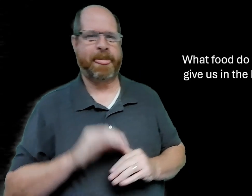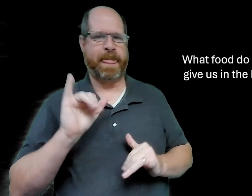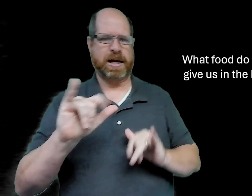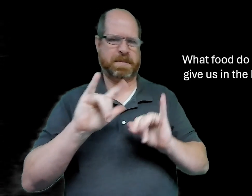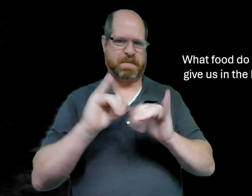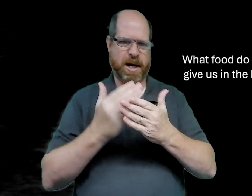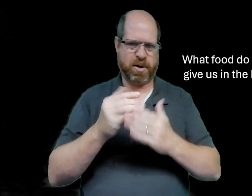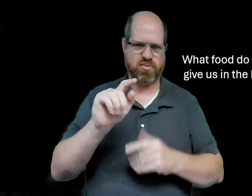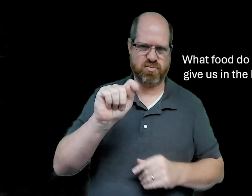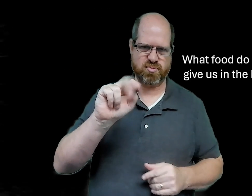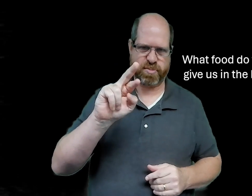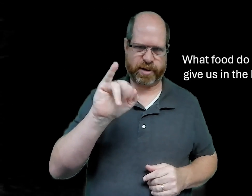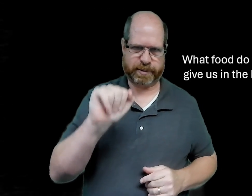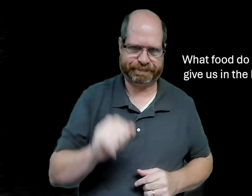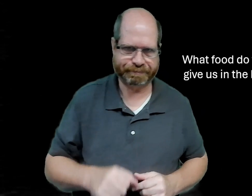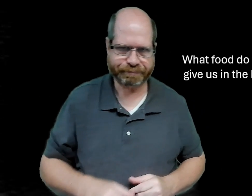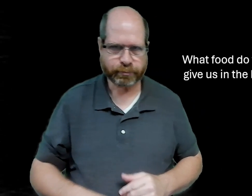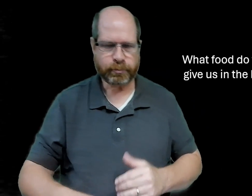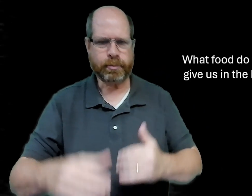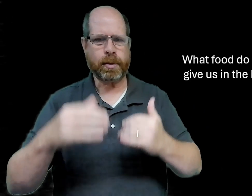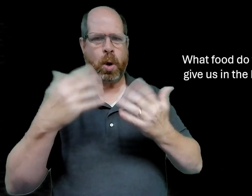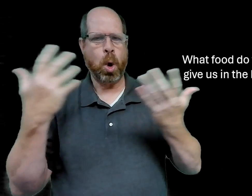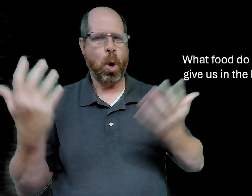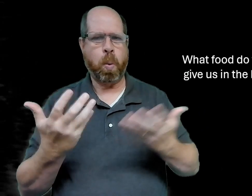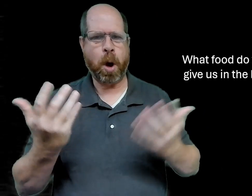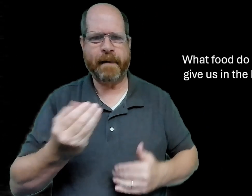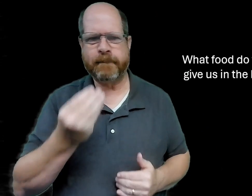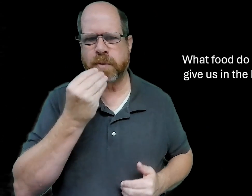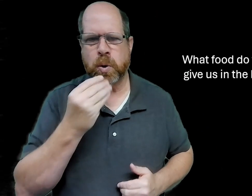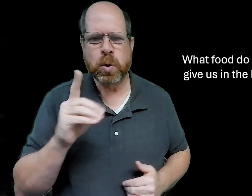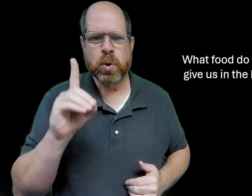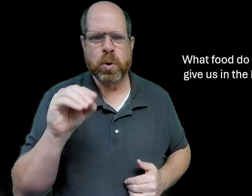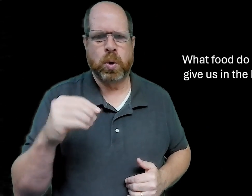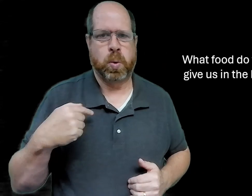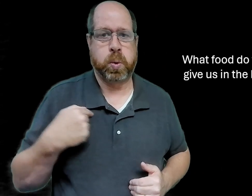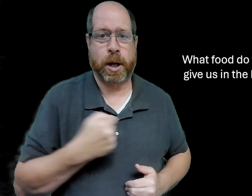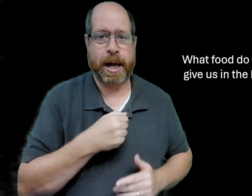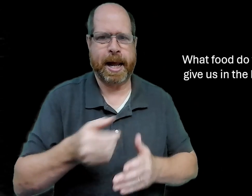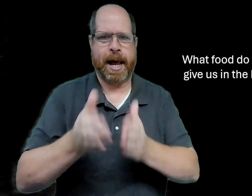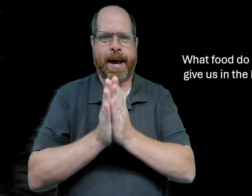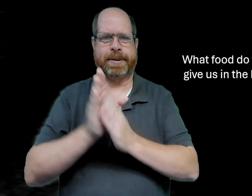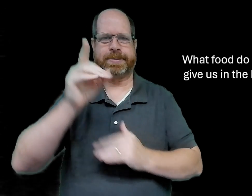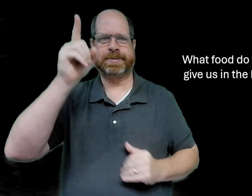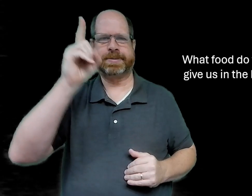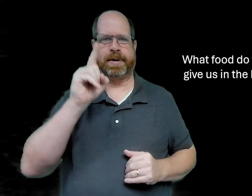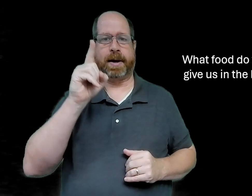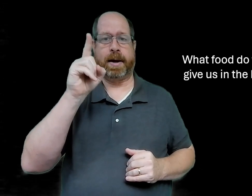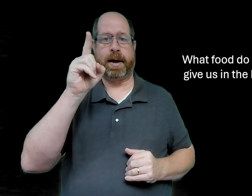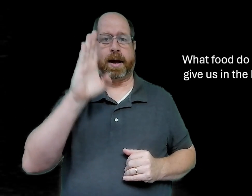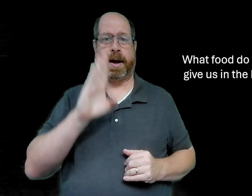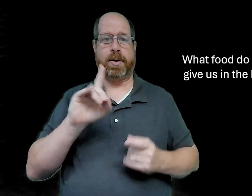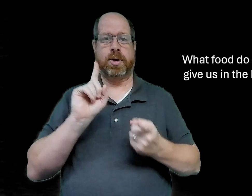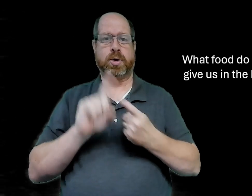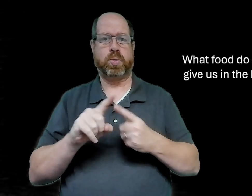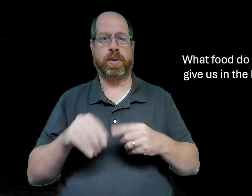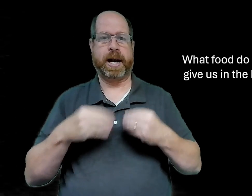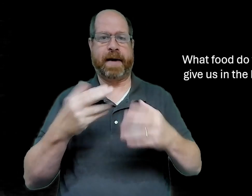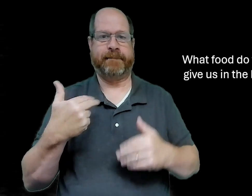so here is our last bible trivia question what food do we ask god to give